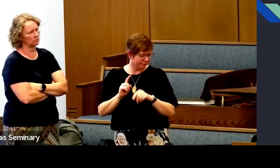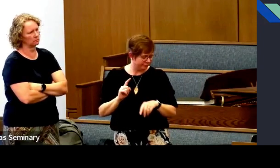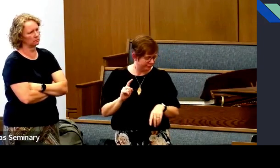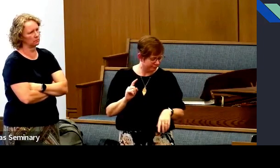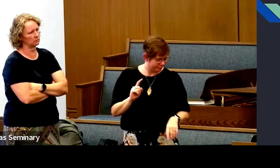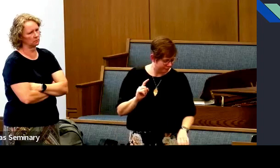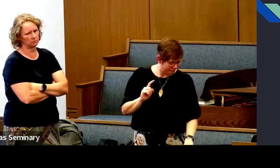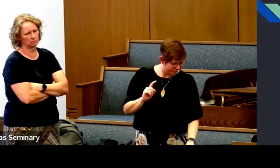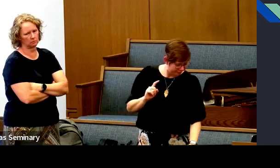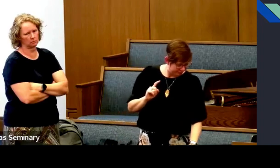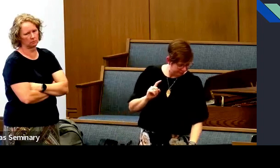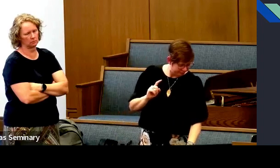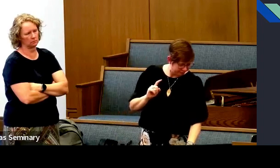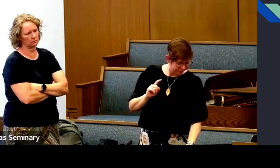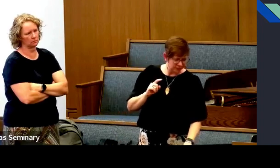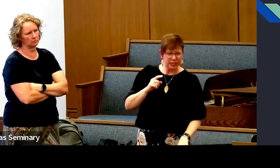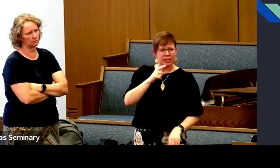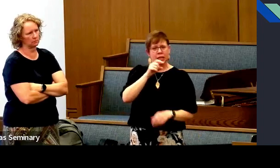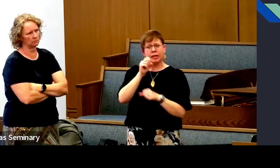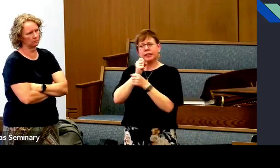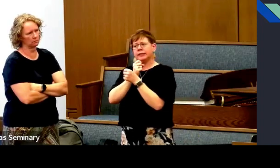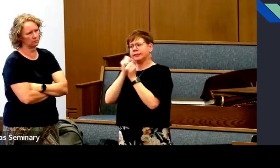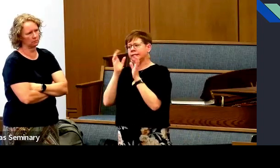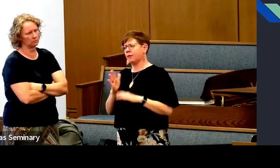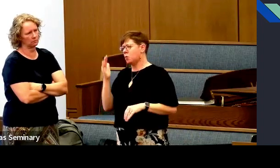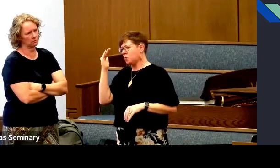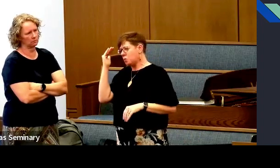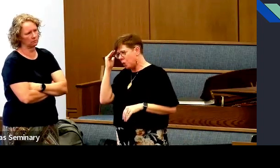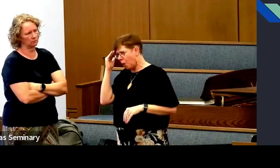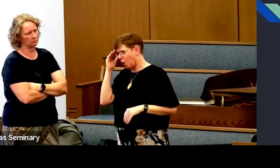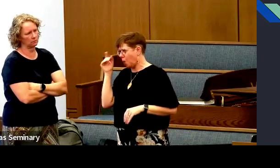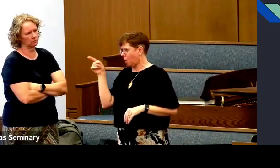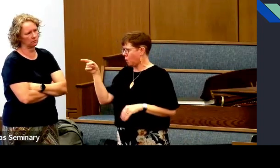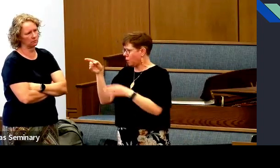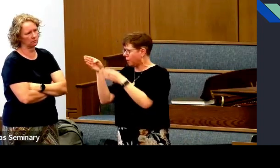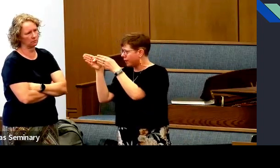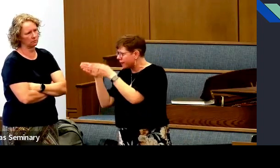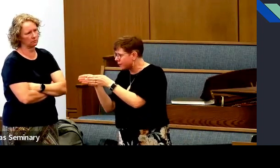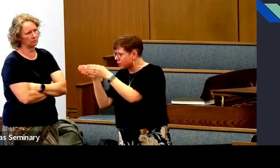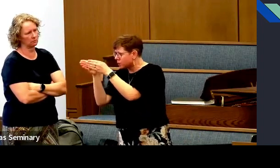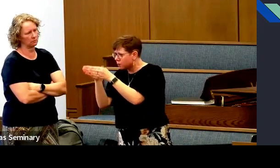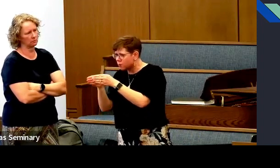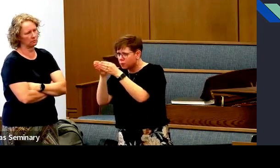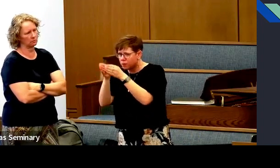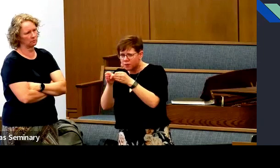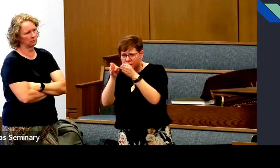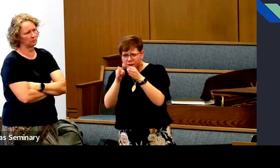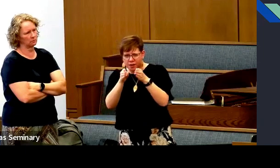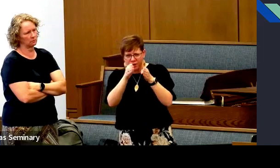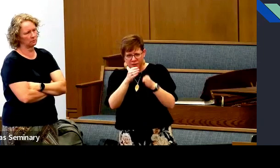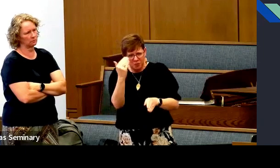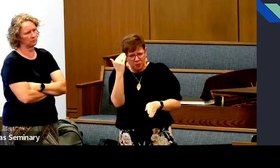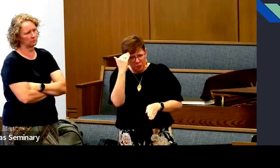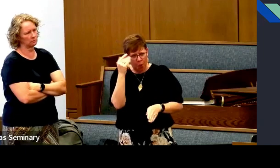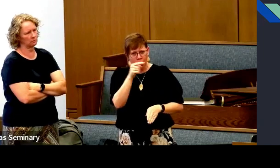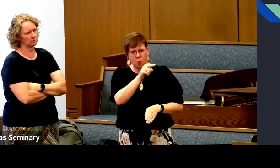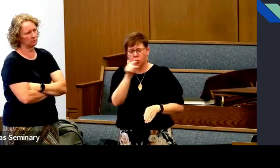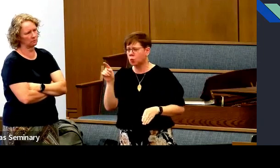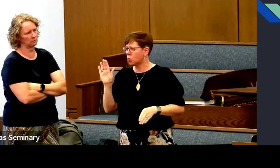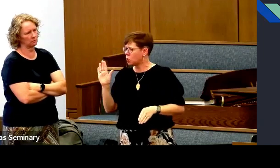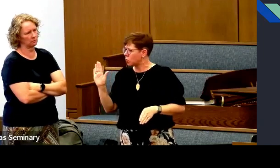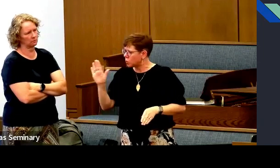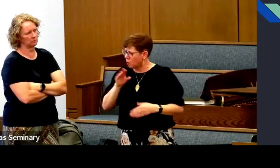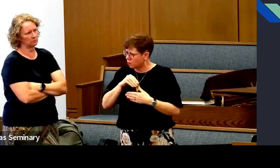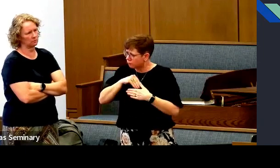He is the one that we need to look up to. Amen. He is the Savior. And the Savior knows each of you individually.